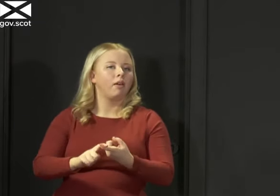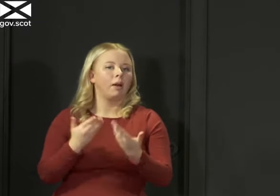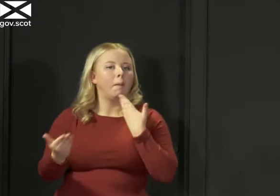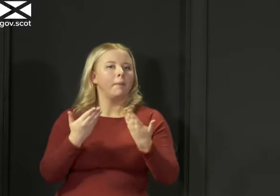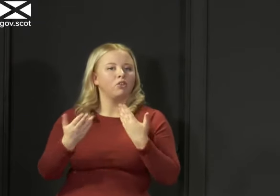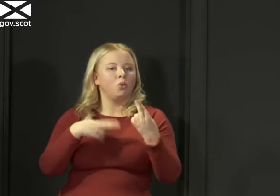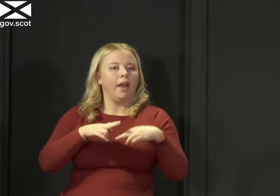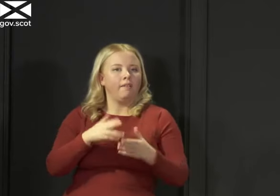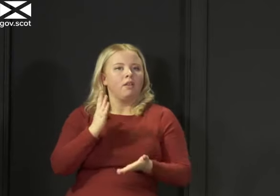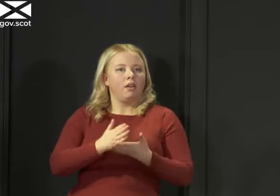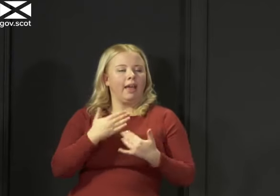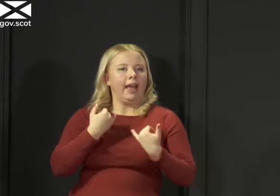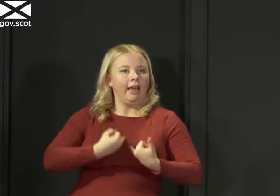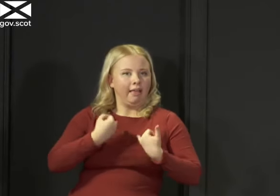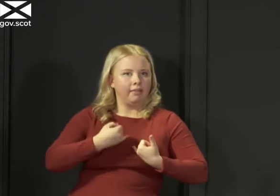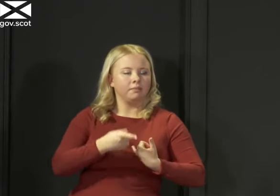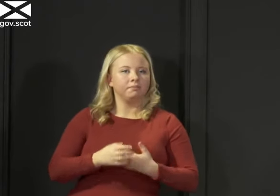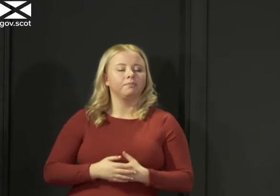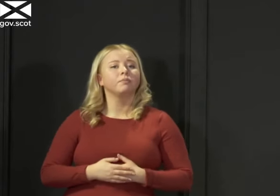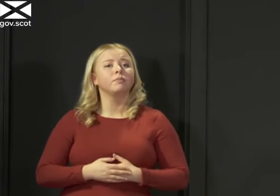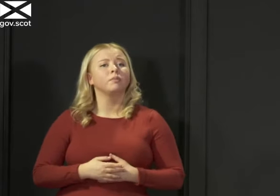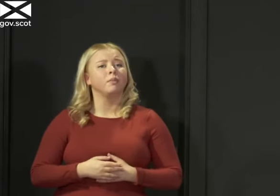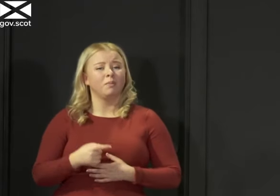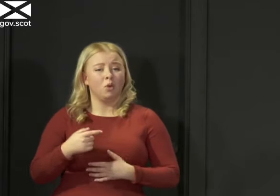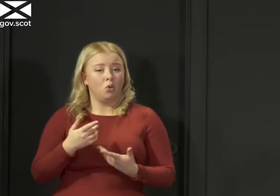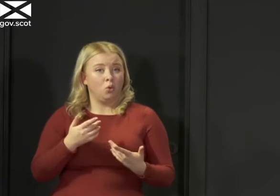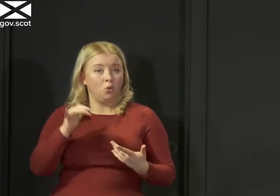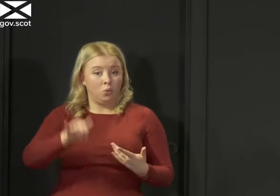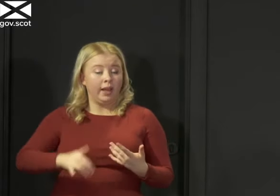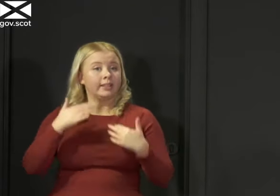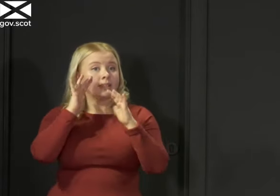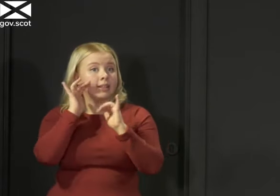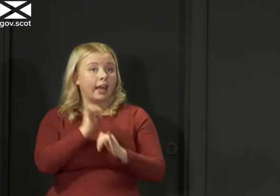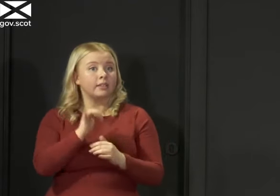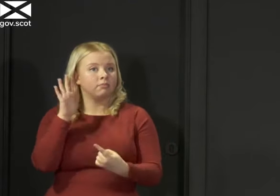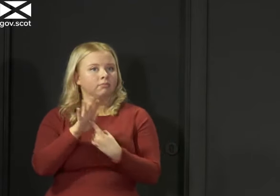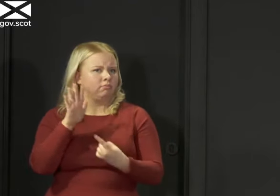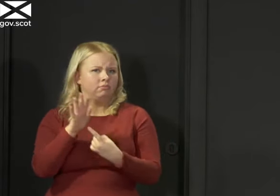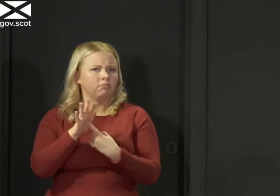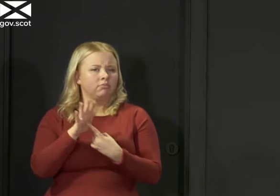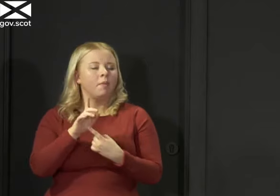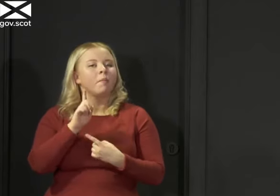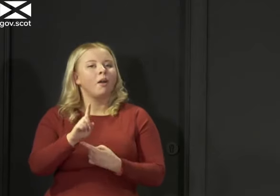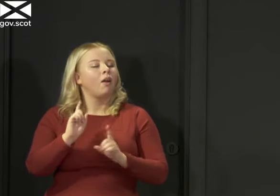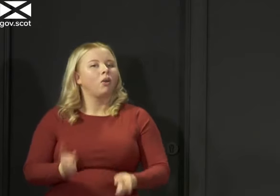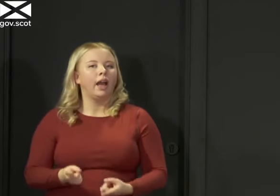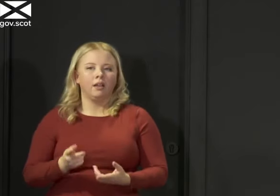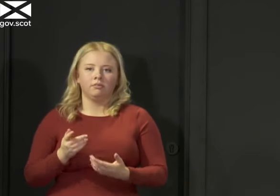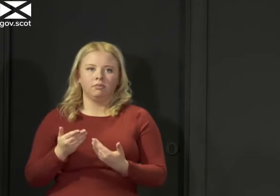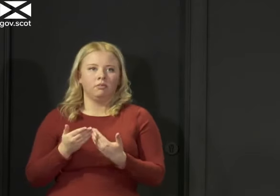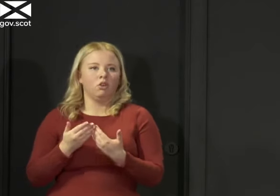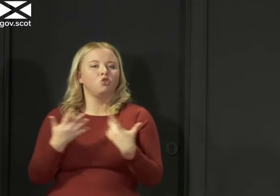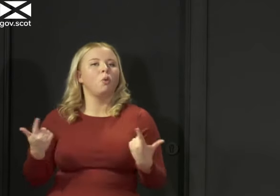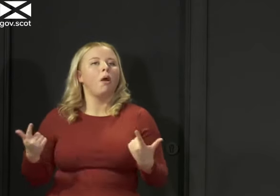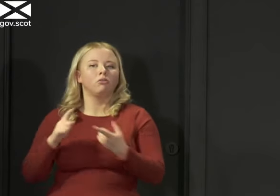times before, while testing is important, we mustn't place an over-reliance on testing